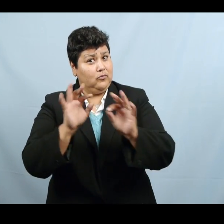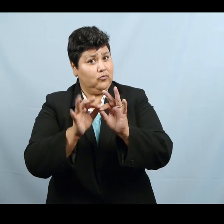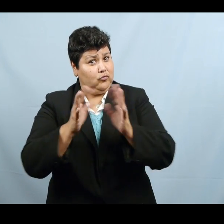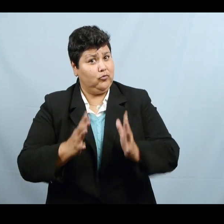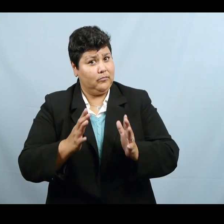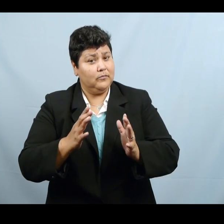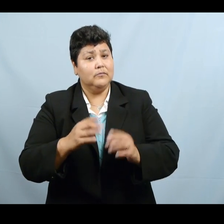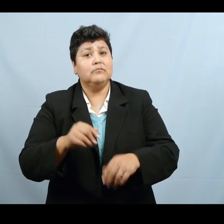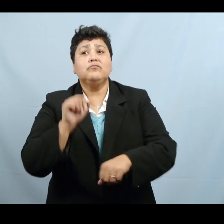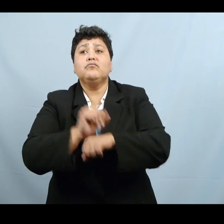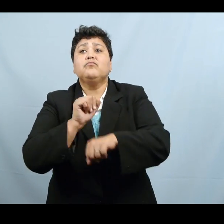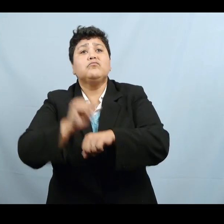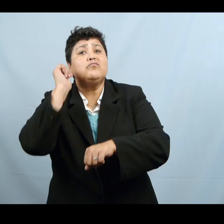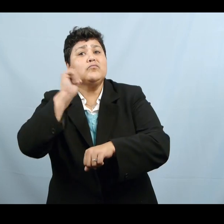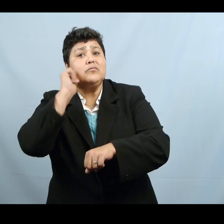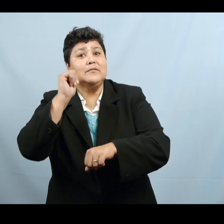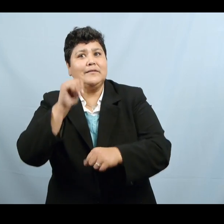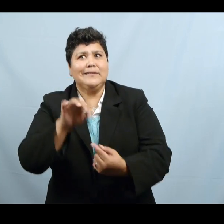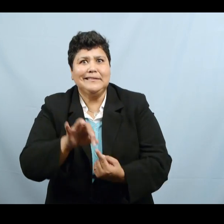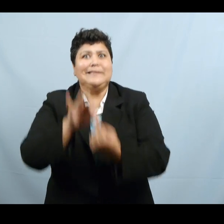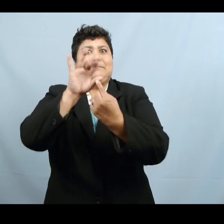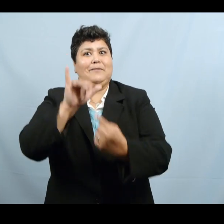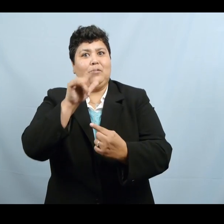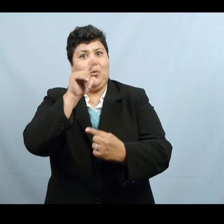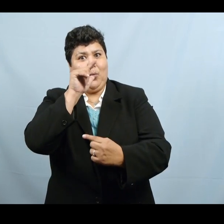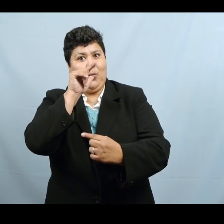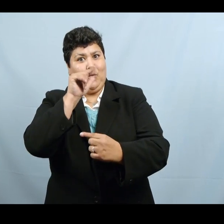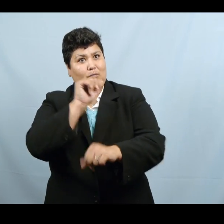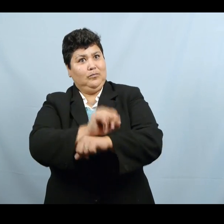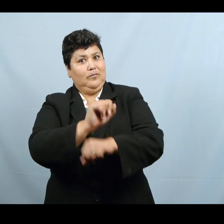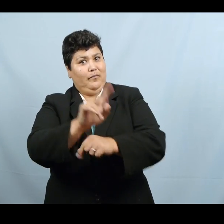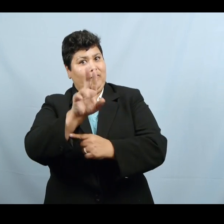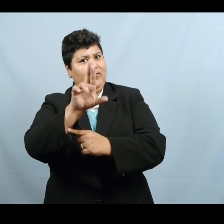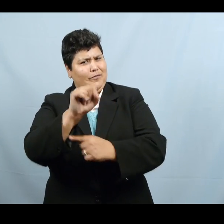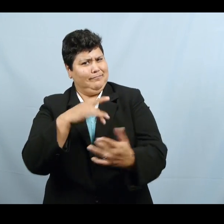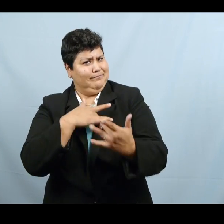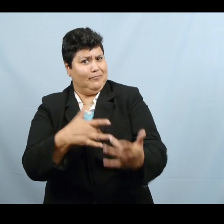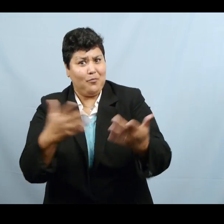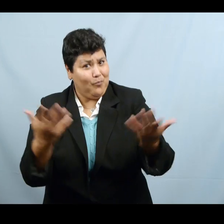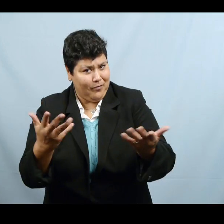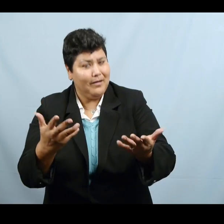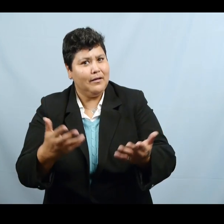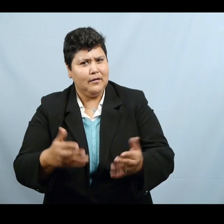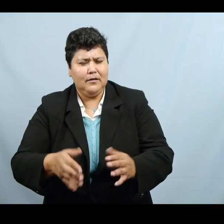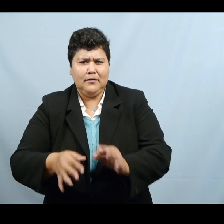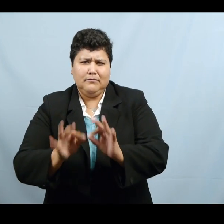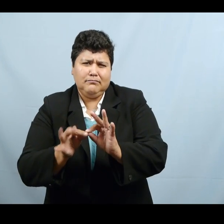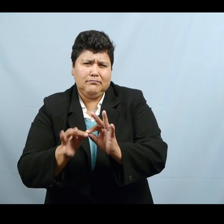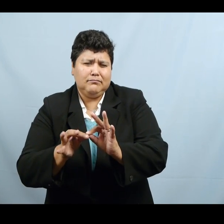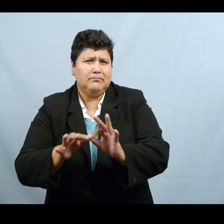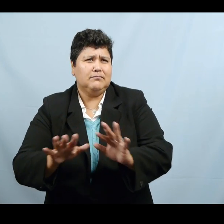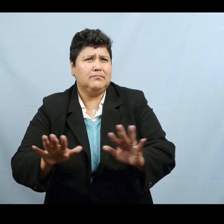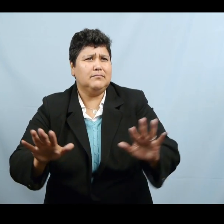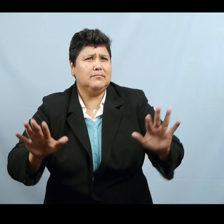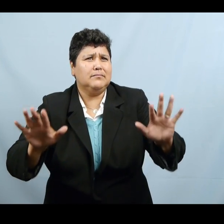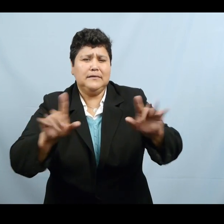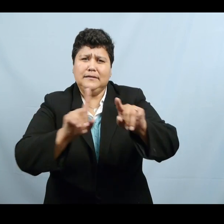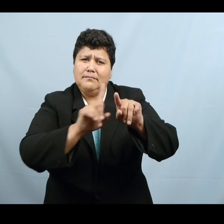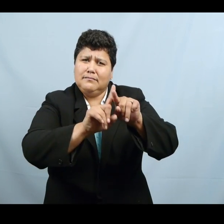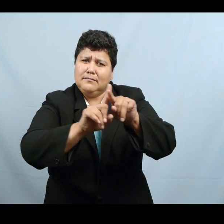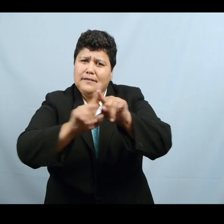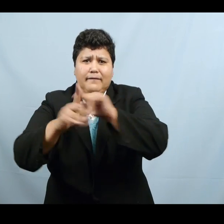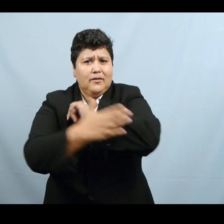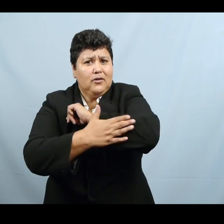working with people from a variety of Spanish-speaking countries with linguistic and dialectical variations and cultural